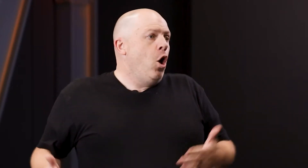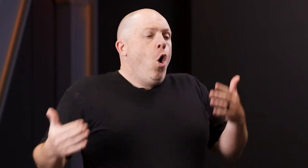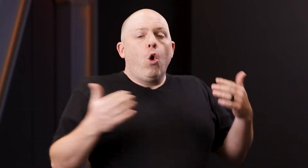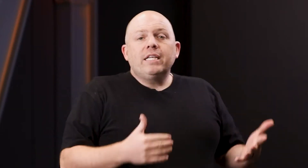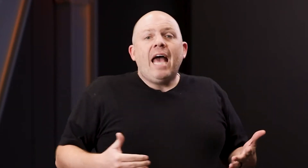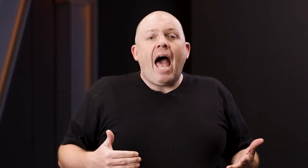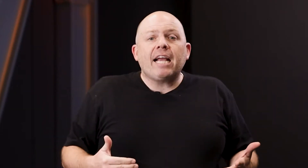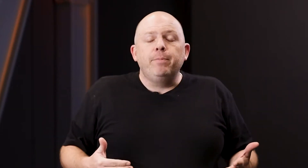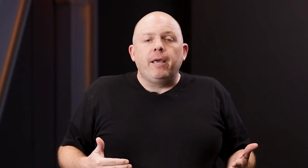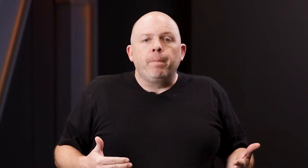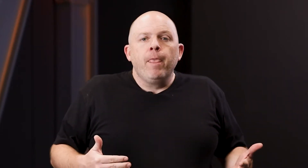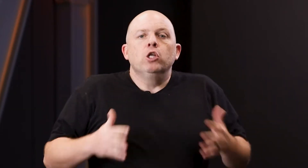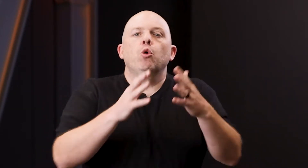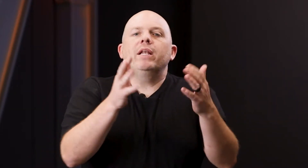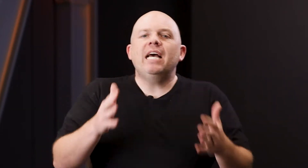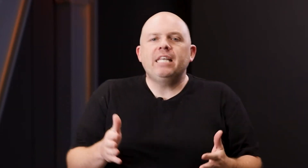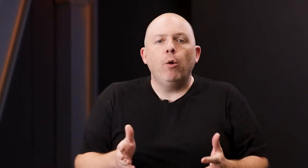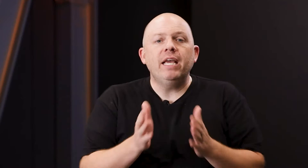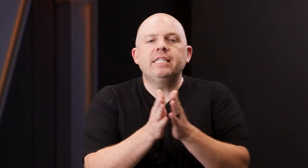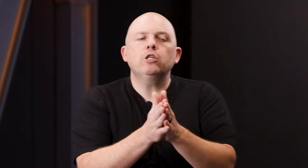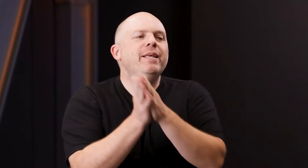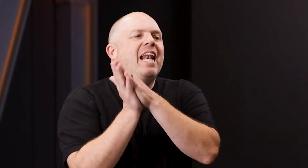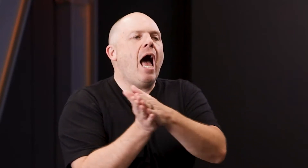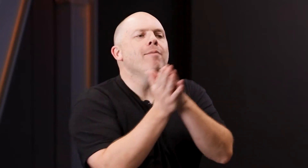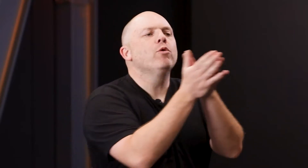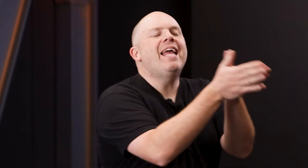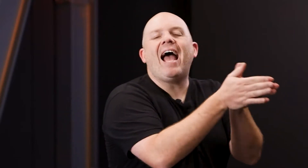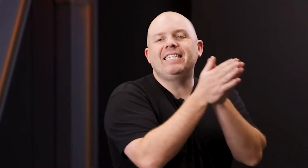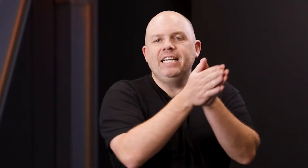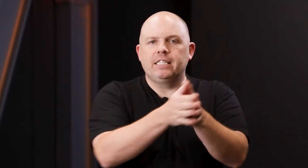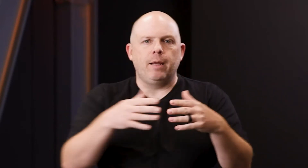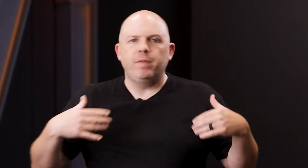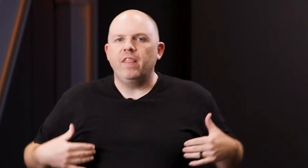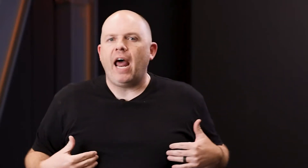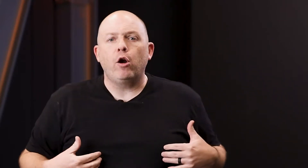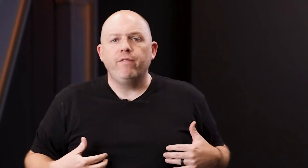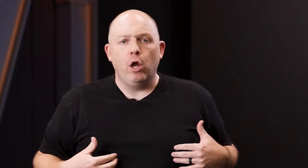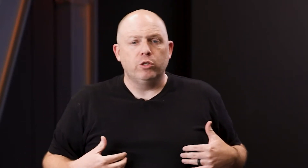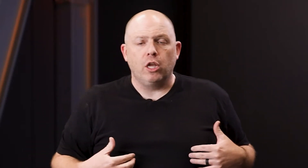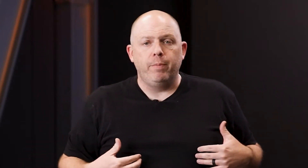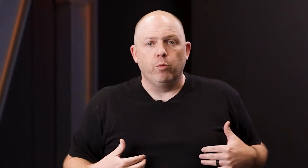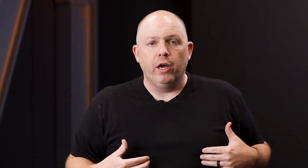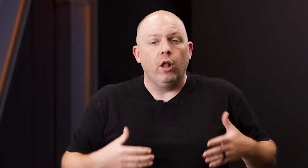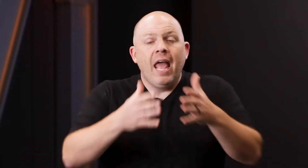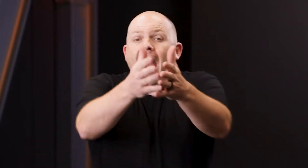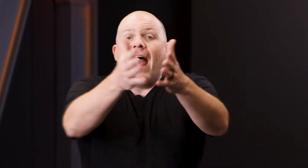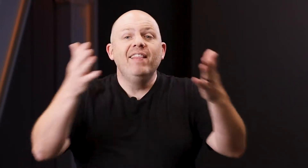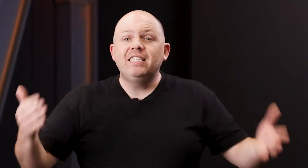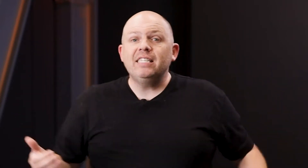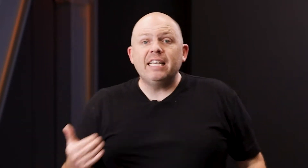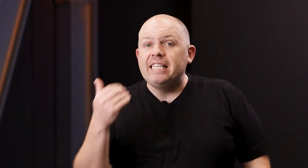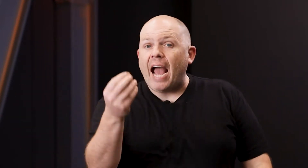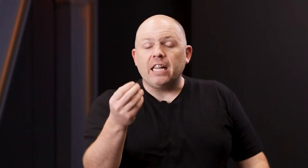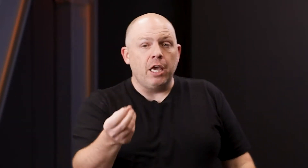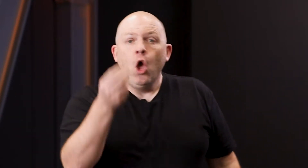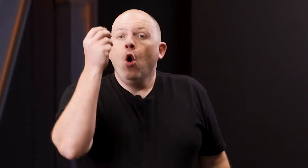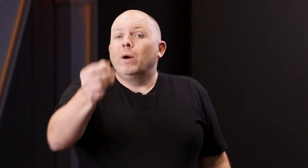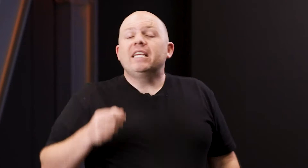or attacked me. So what does that tell me? It tells me that I'm reacting to something that I don't even know was going to be real. And this is exactly what the